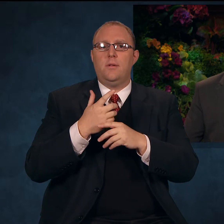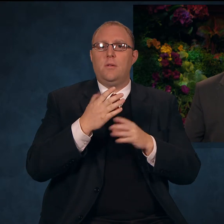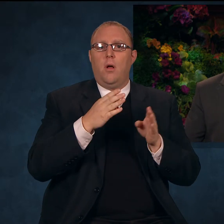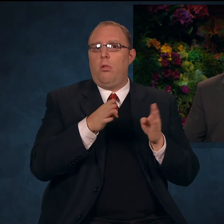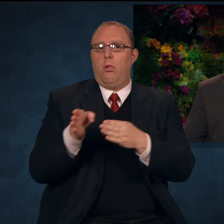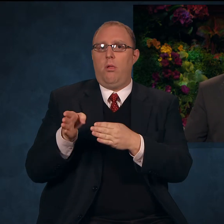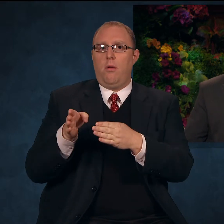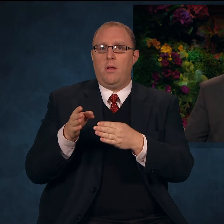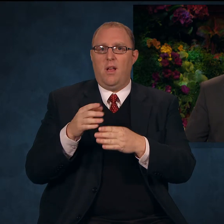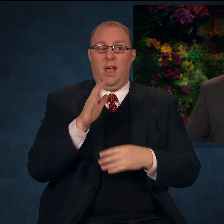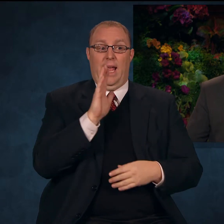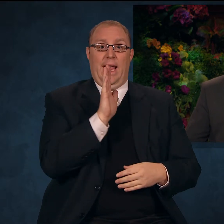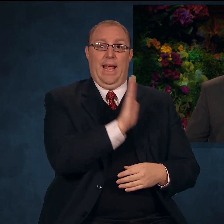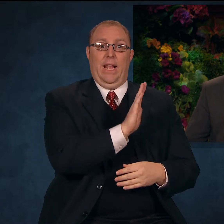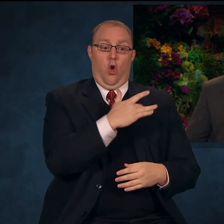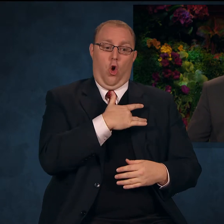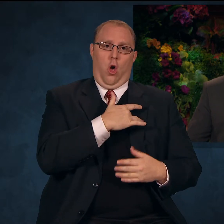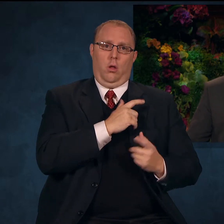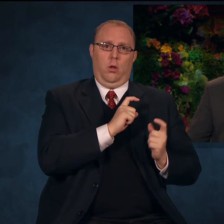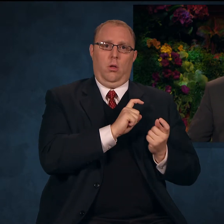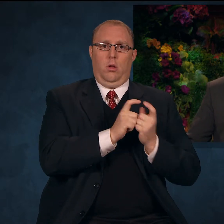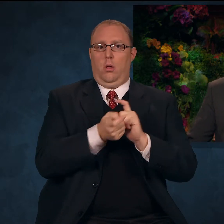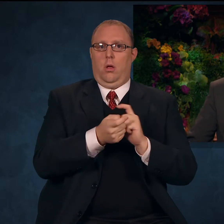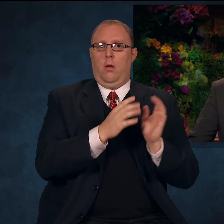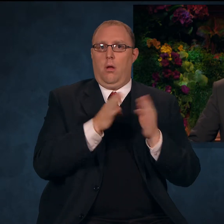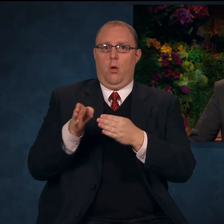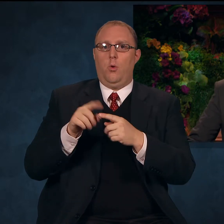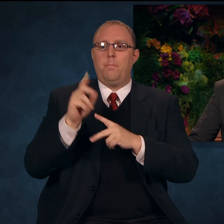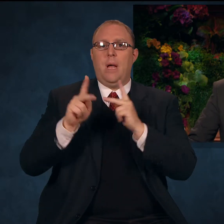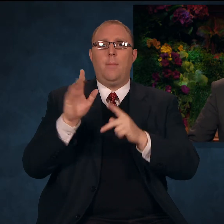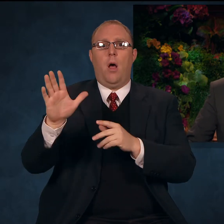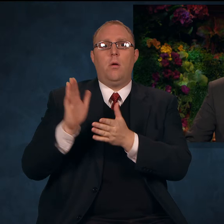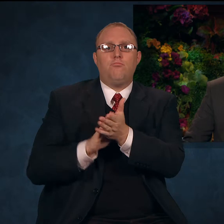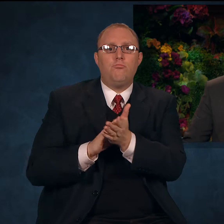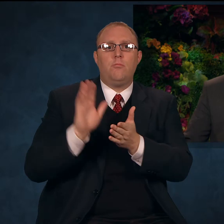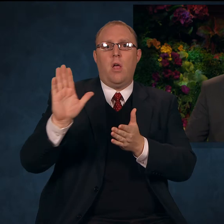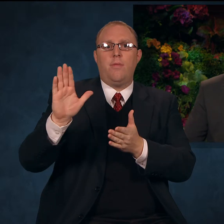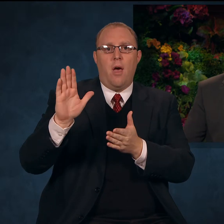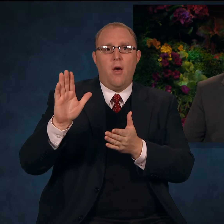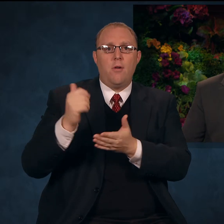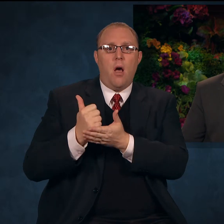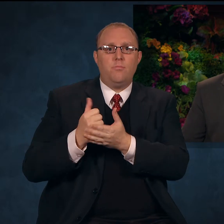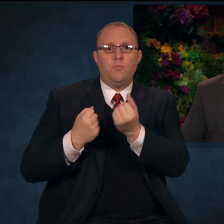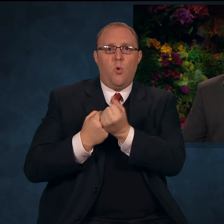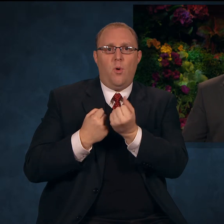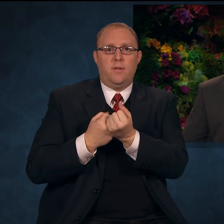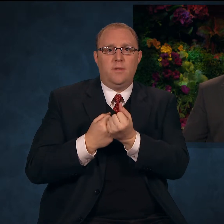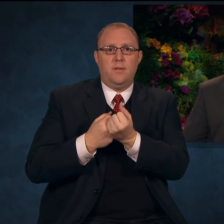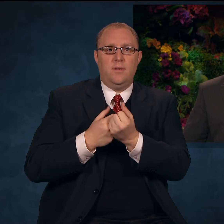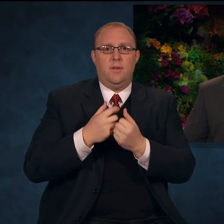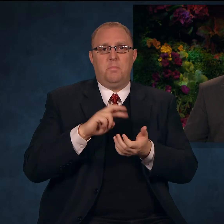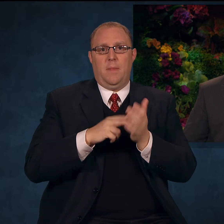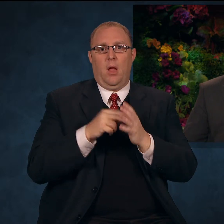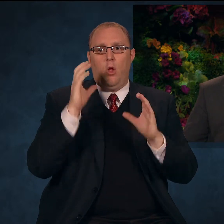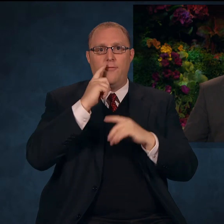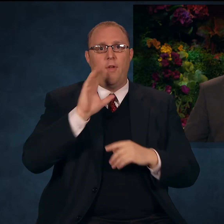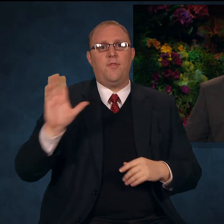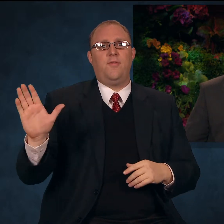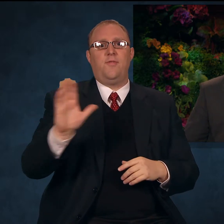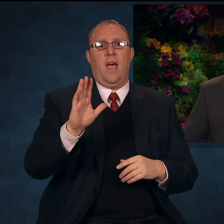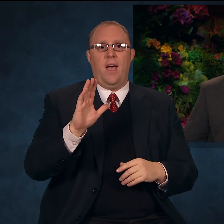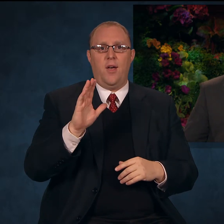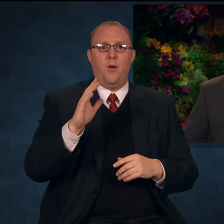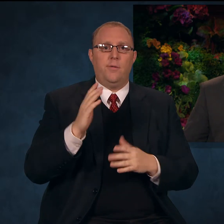seemed to be the honors of men. His pride may have been gratified, at least temporarily, but he was cut off